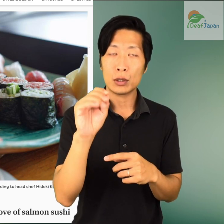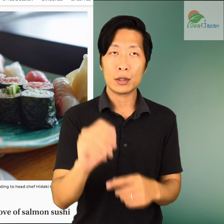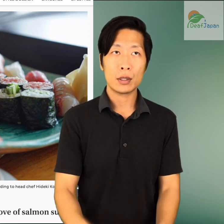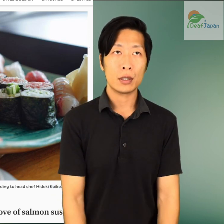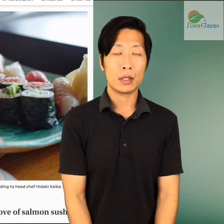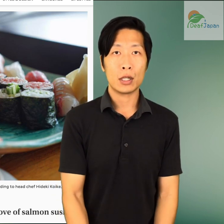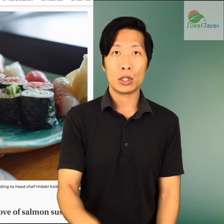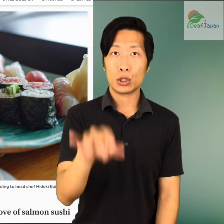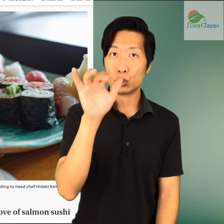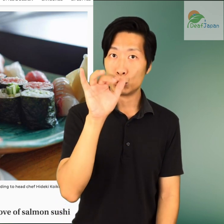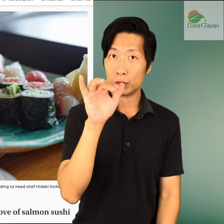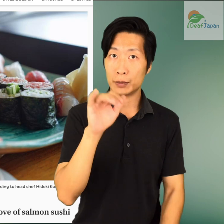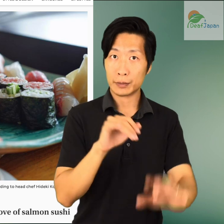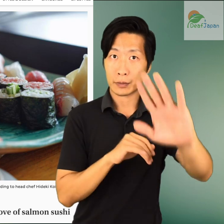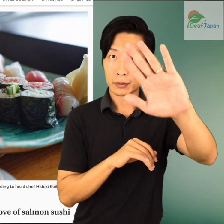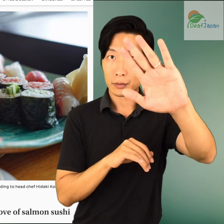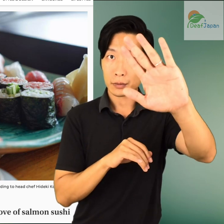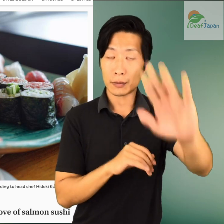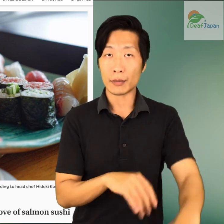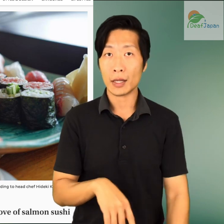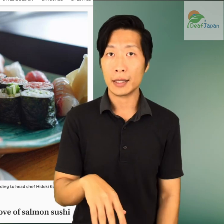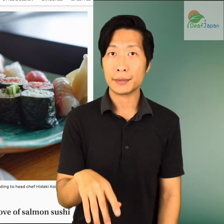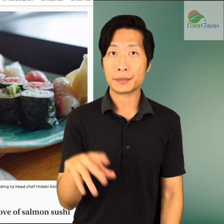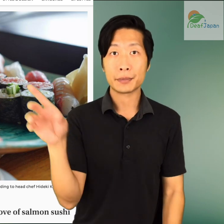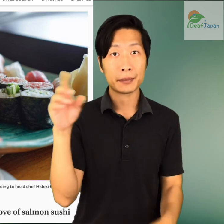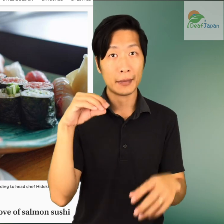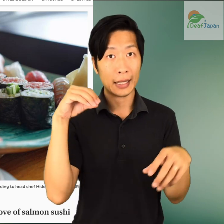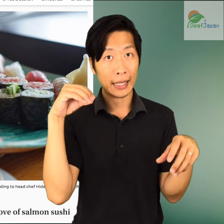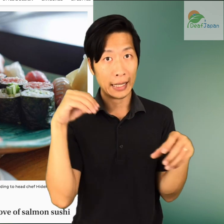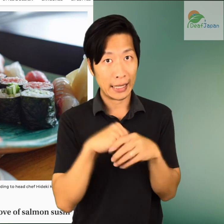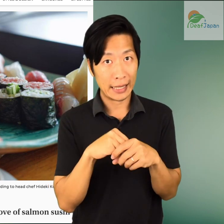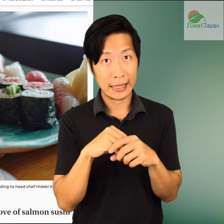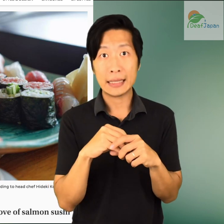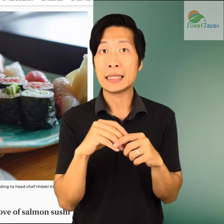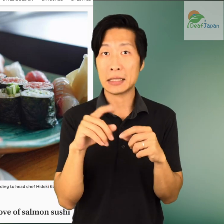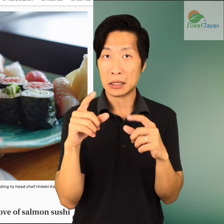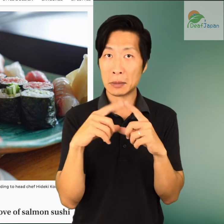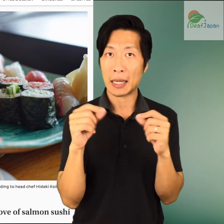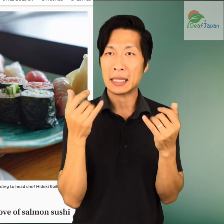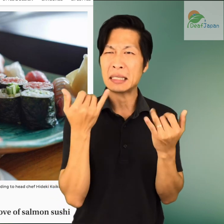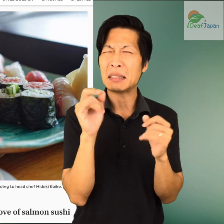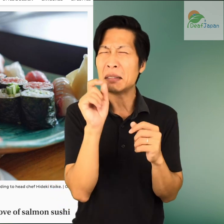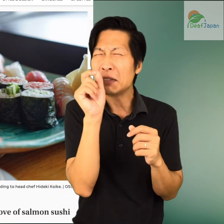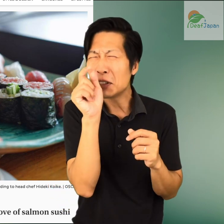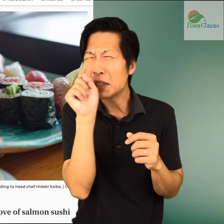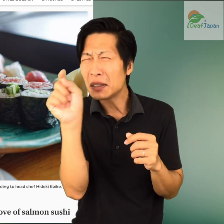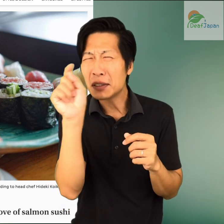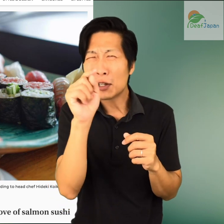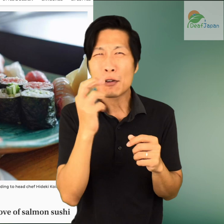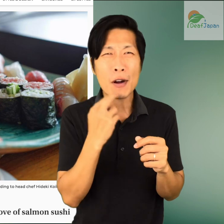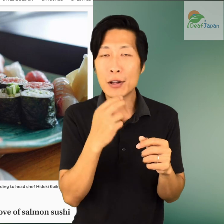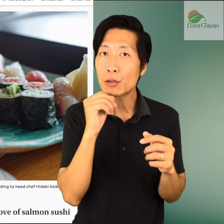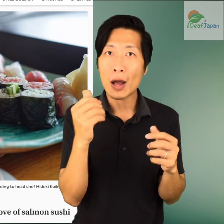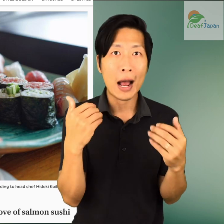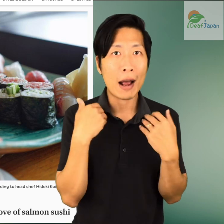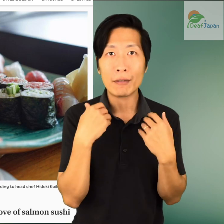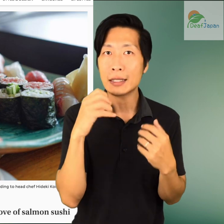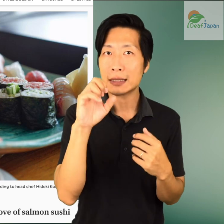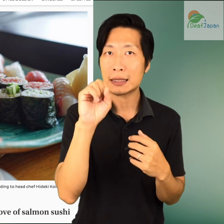are still some restaurants without salmon, he says, but the demand is too great. You just have to serve